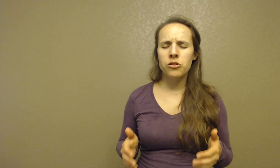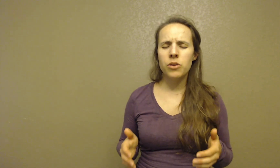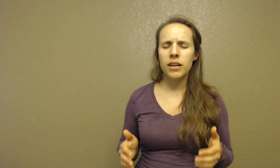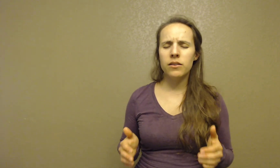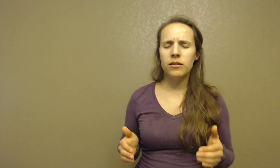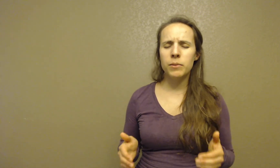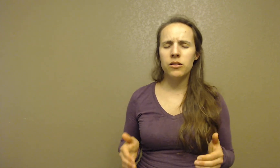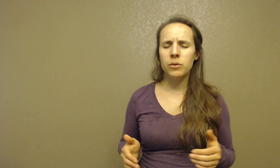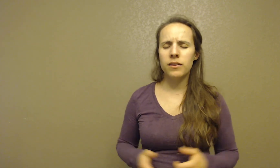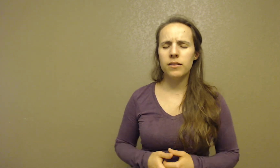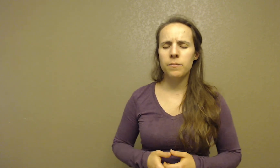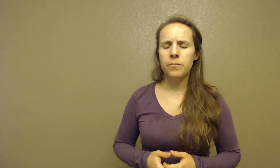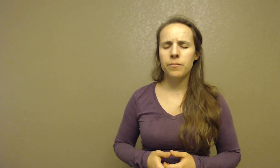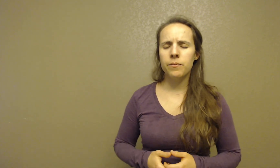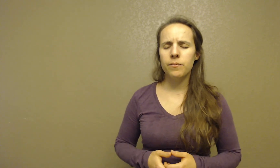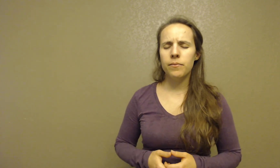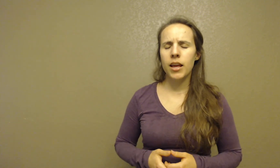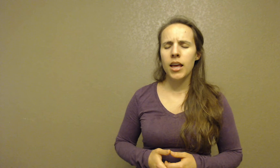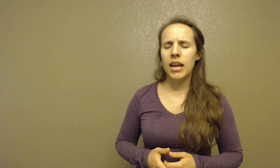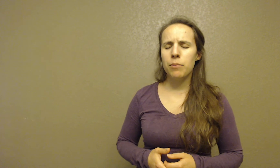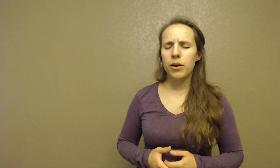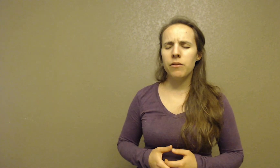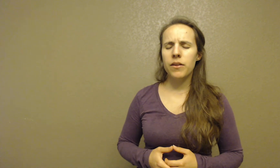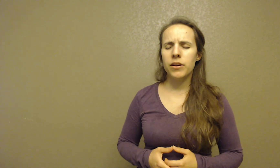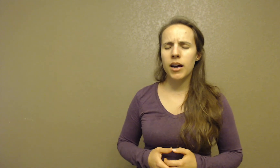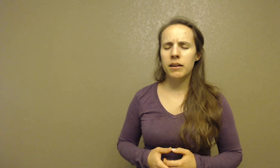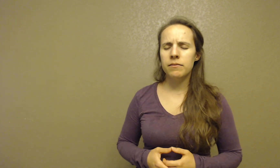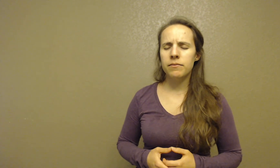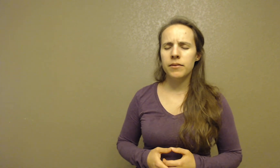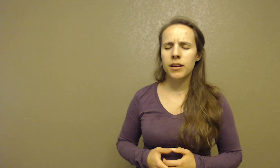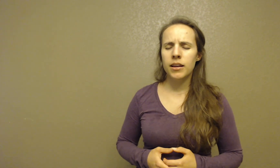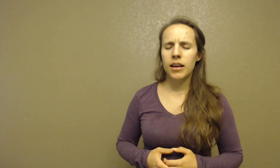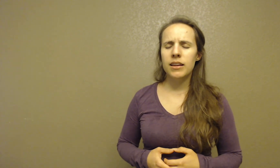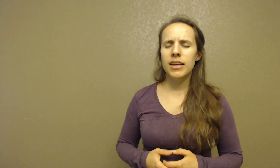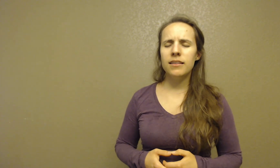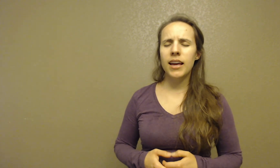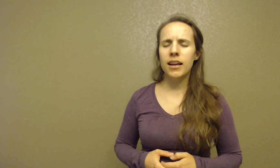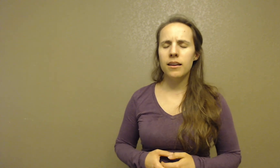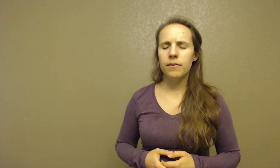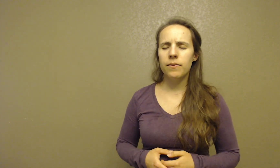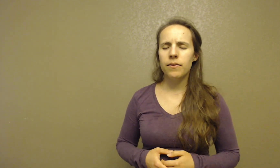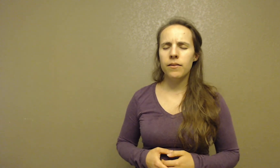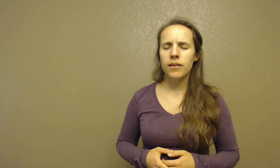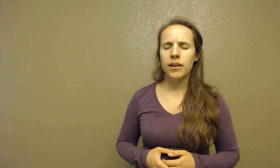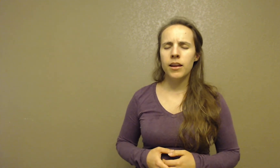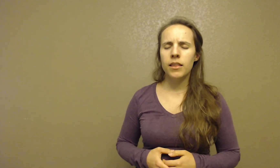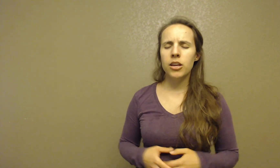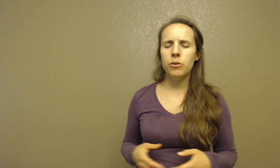are trying to speak to us. And I pray, Father God, in the days ahead, that you